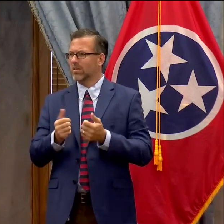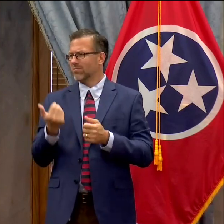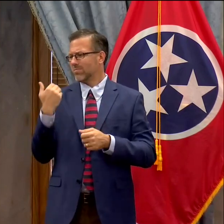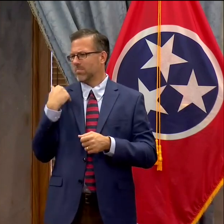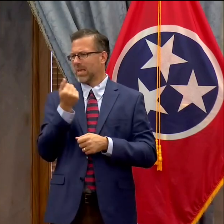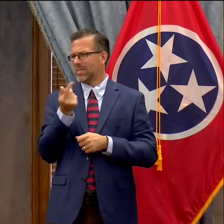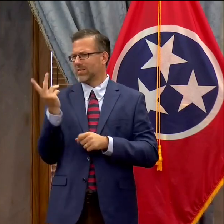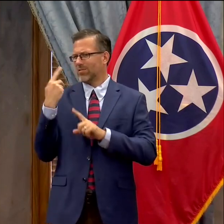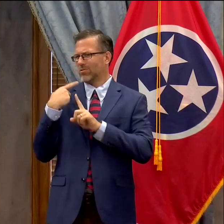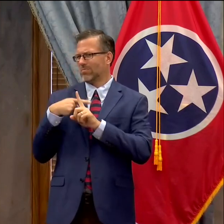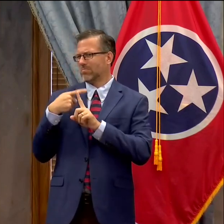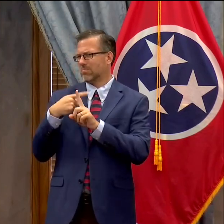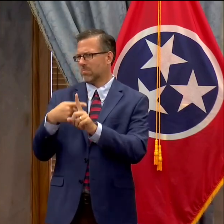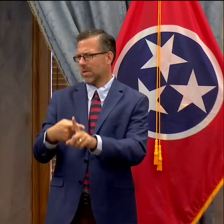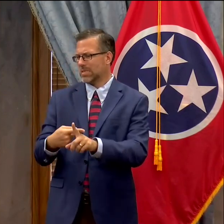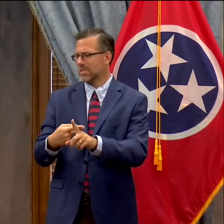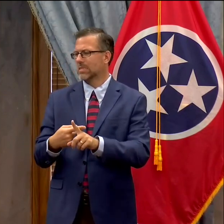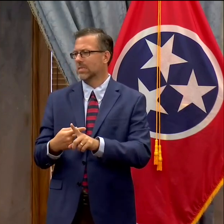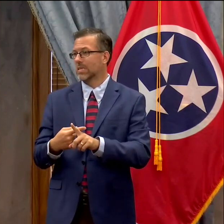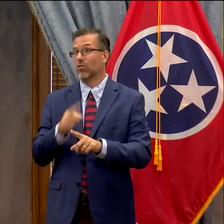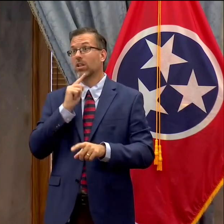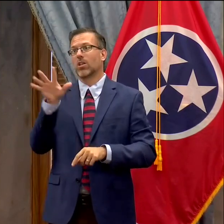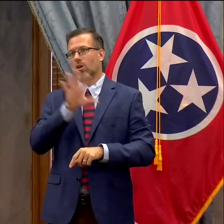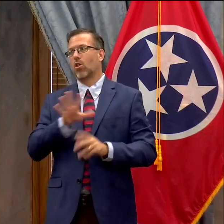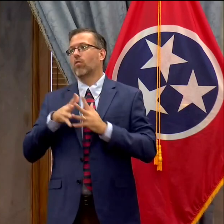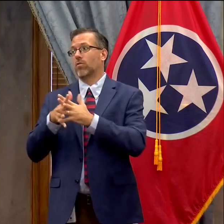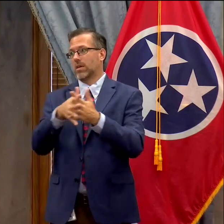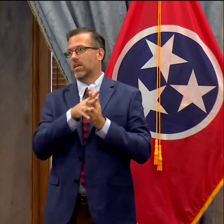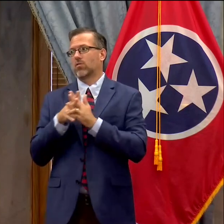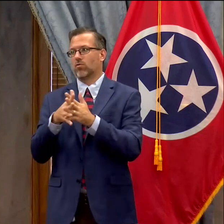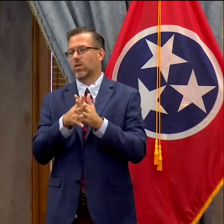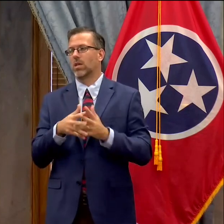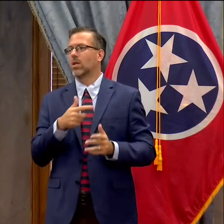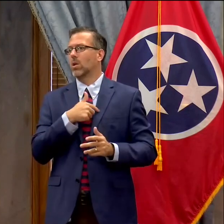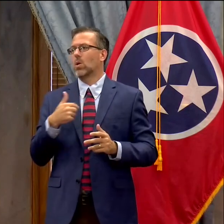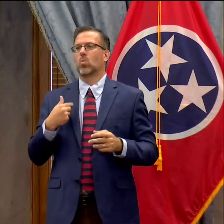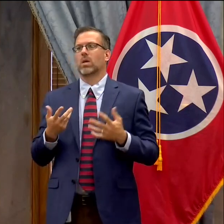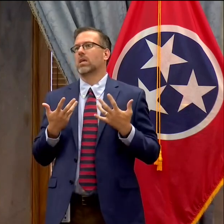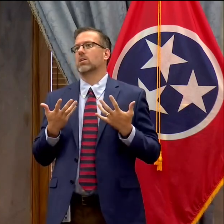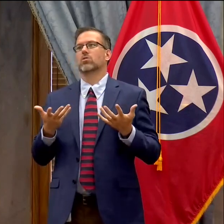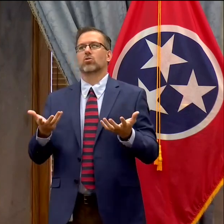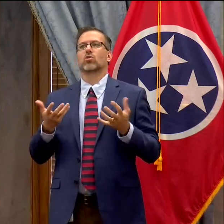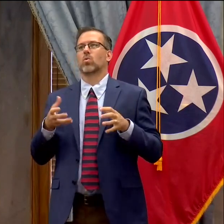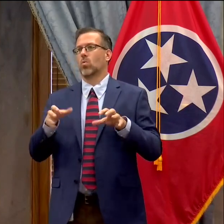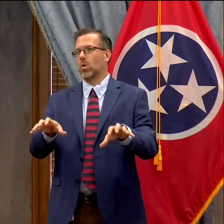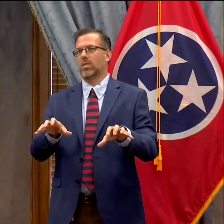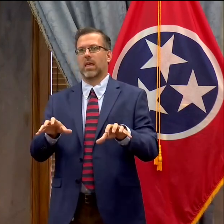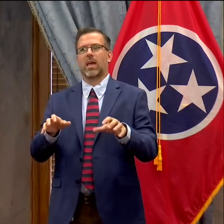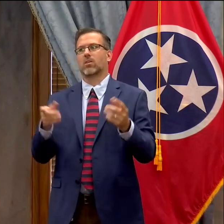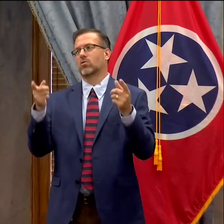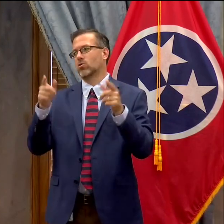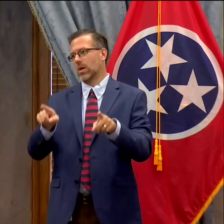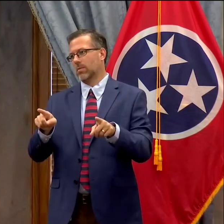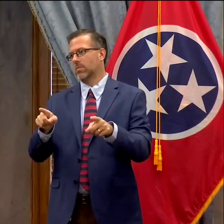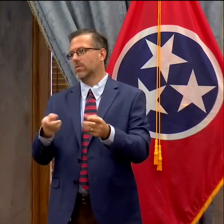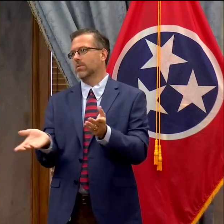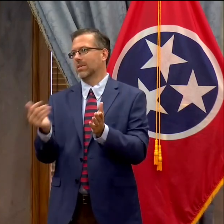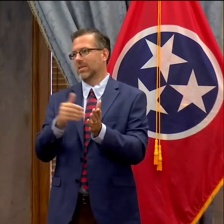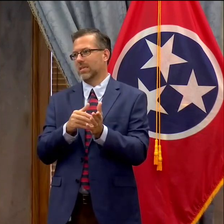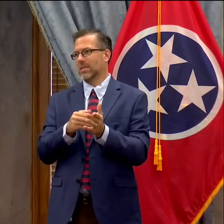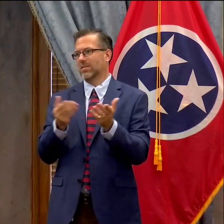we've seen it play out play out in a big way across the country we don't want that to be playing out again in our state